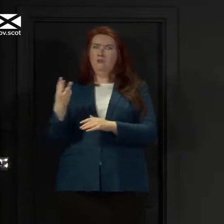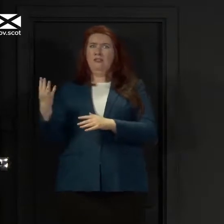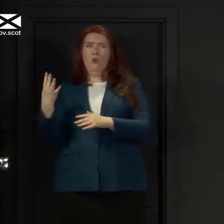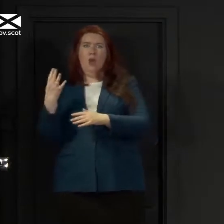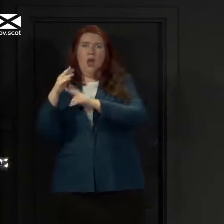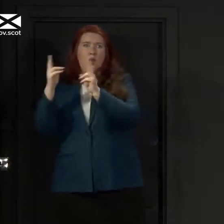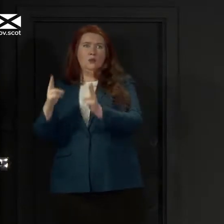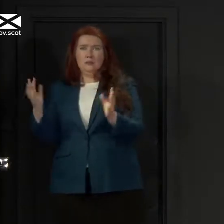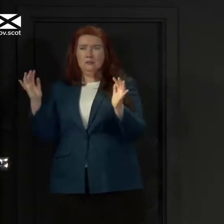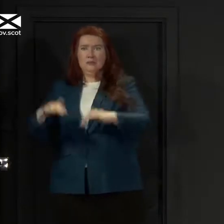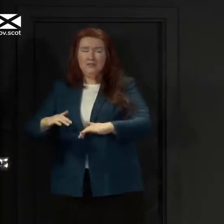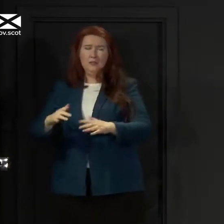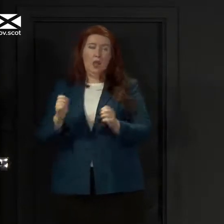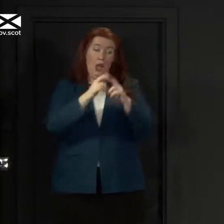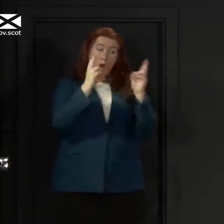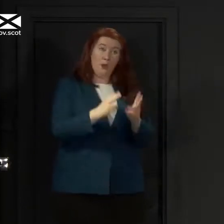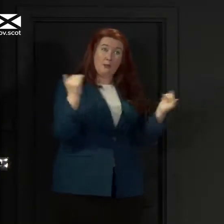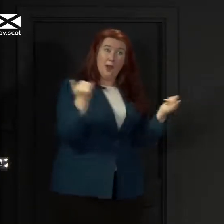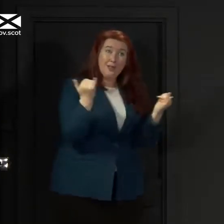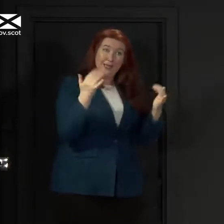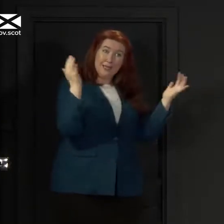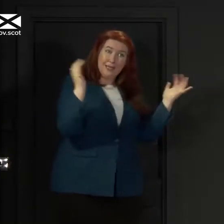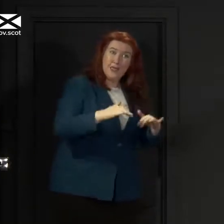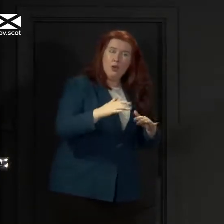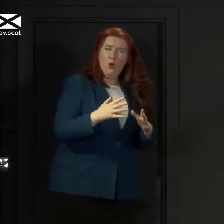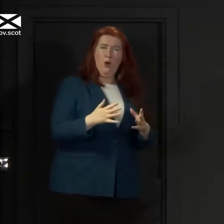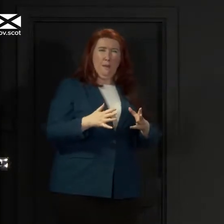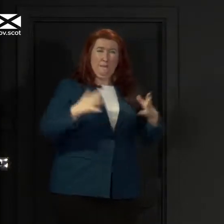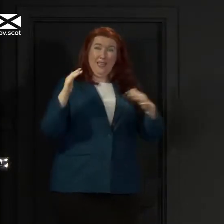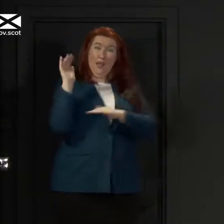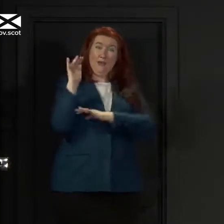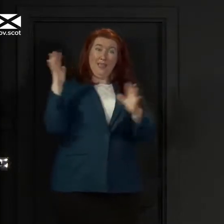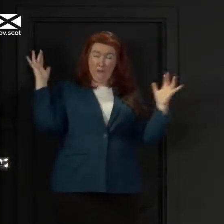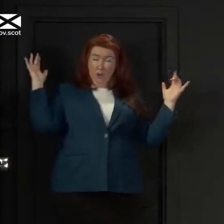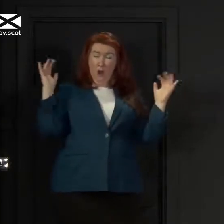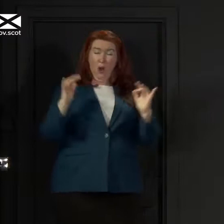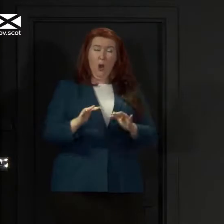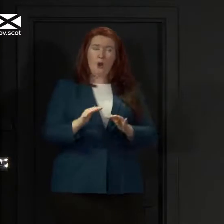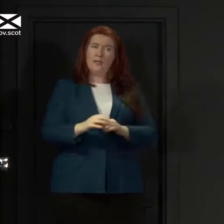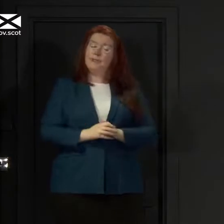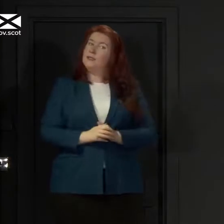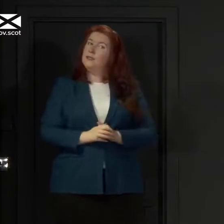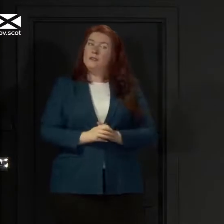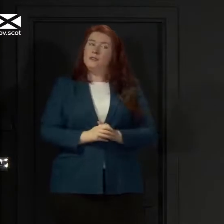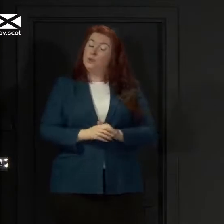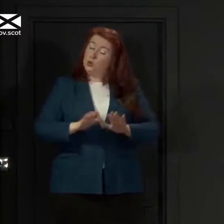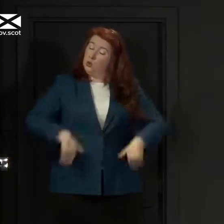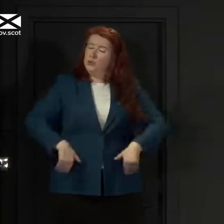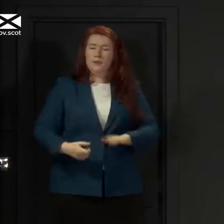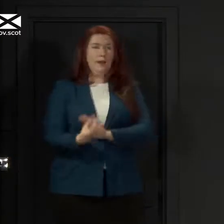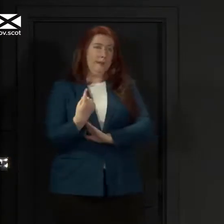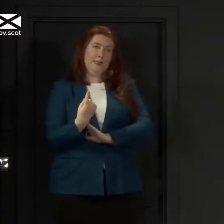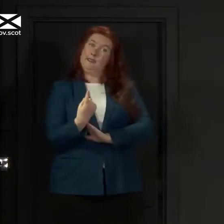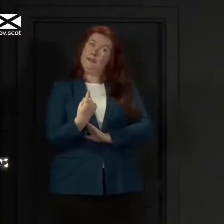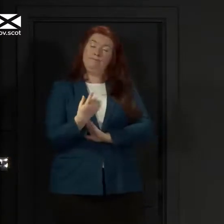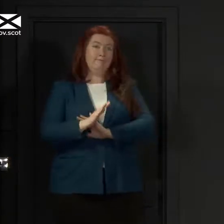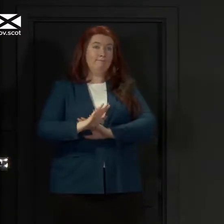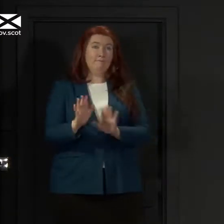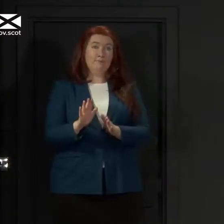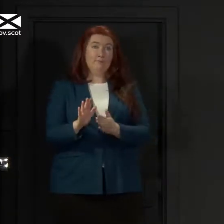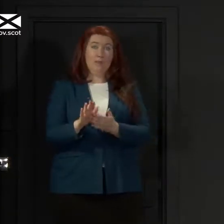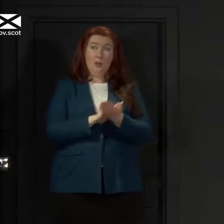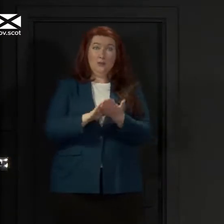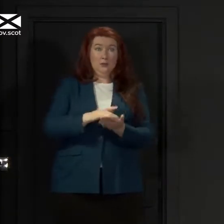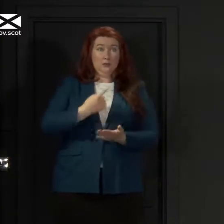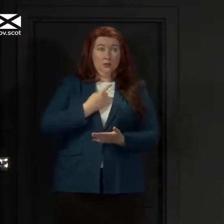house parties taking place, and of large gatherings outdoors. None of that should be happening. It puts you